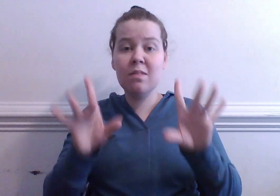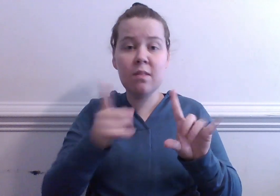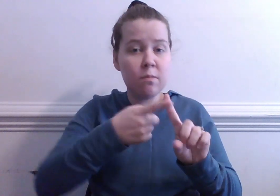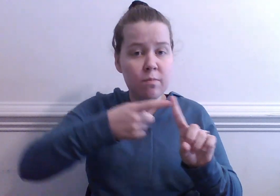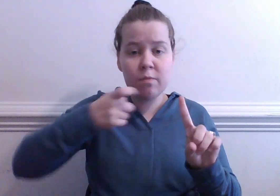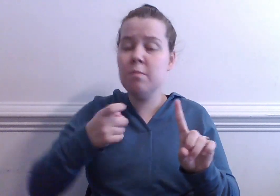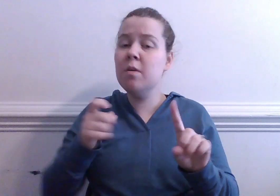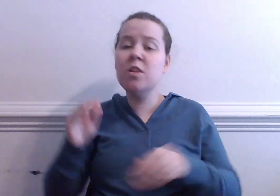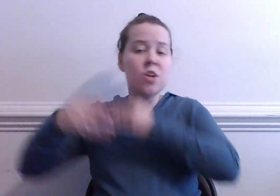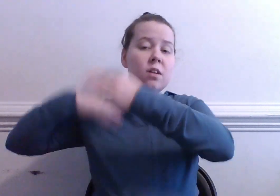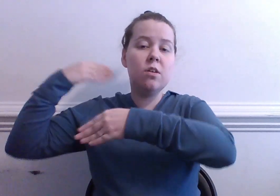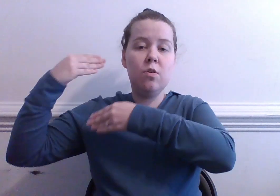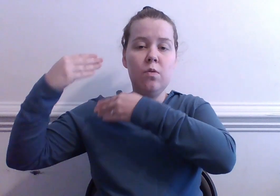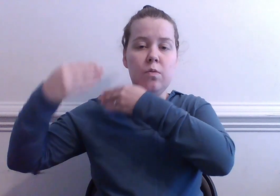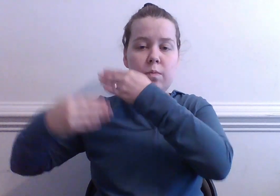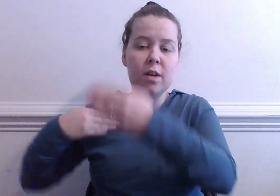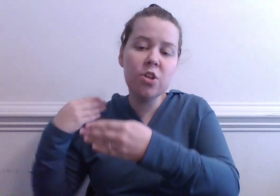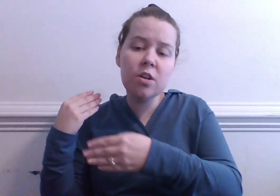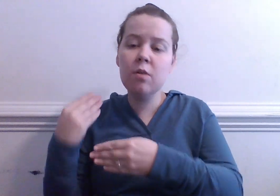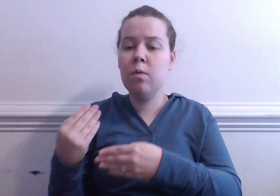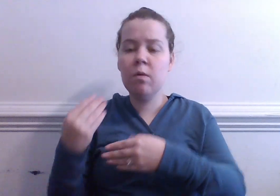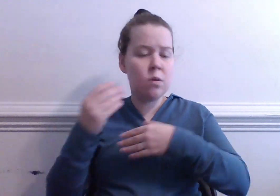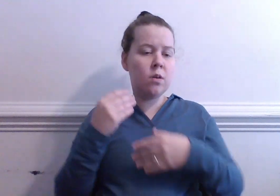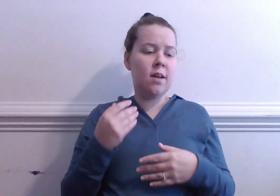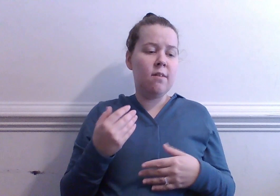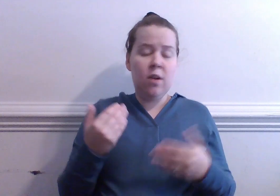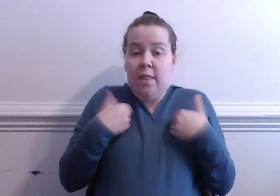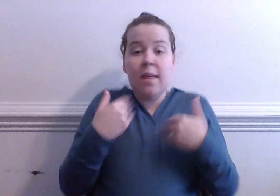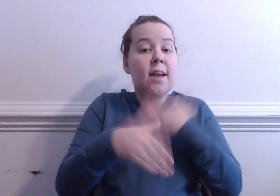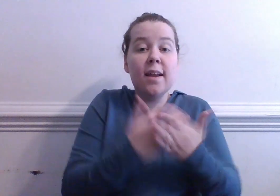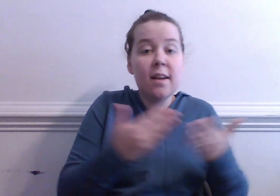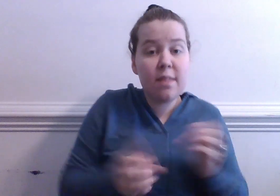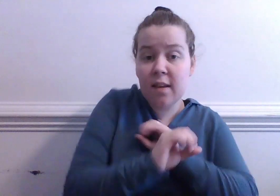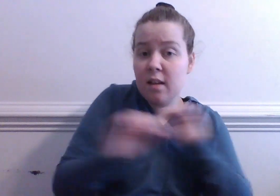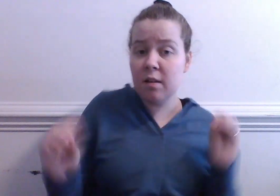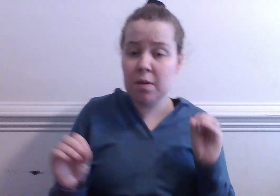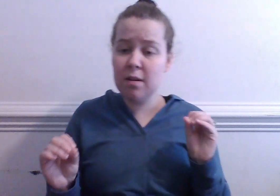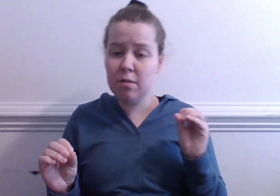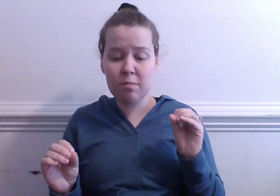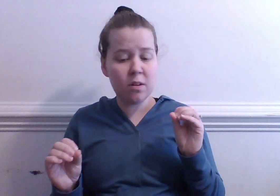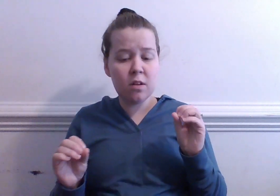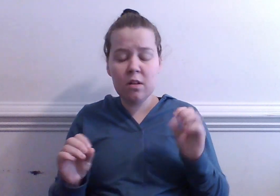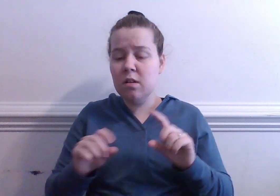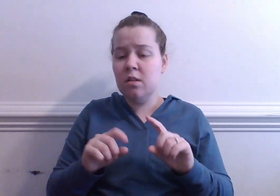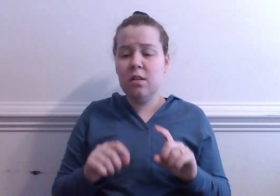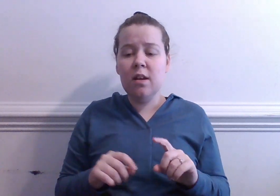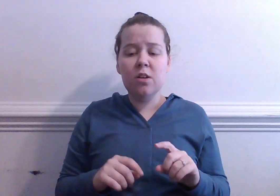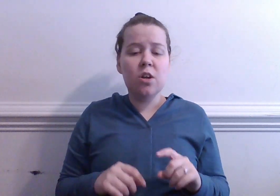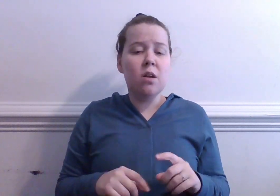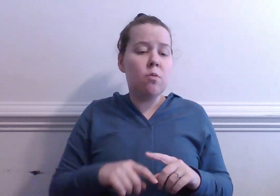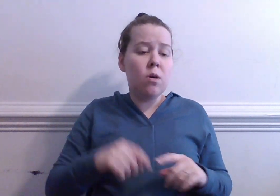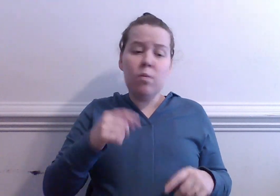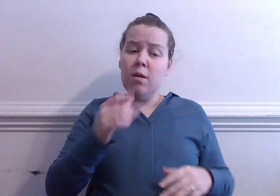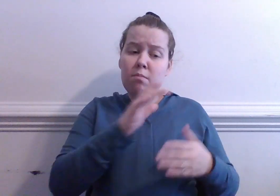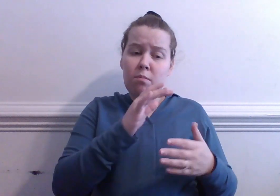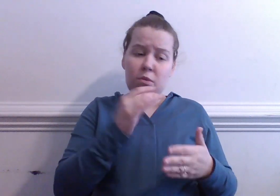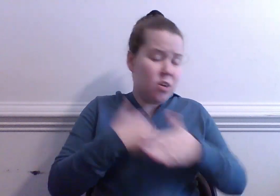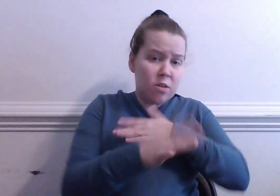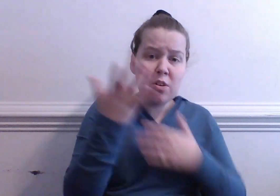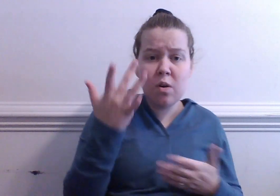generation We've got everything and nothing Got it but temptation Were we born to abuse, shoot a